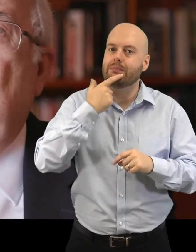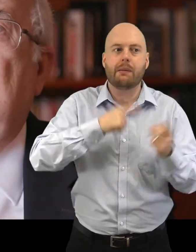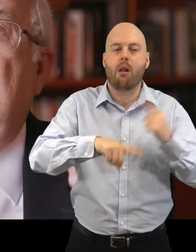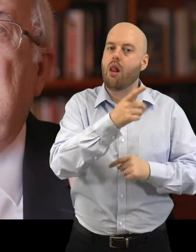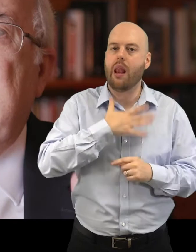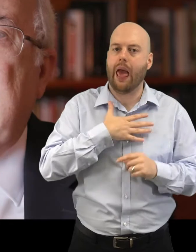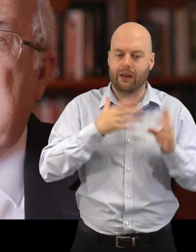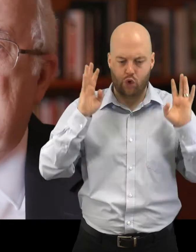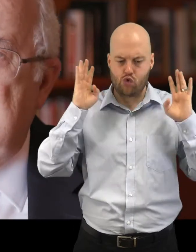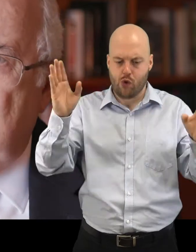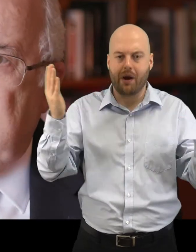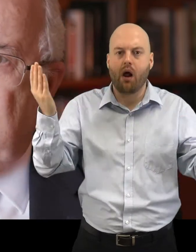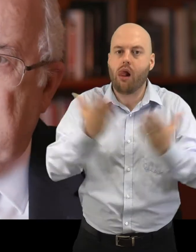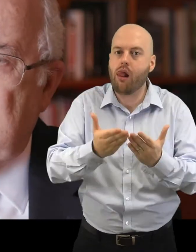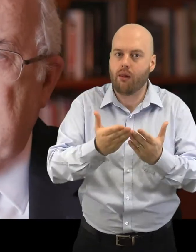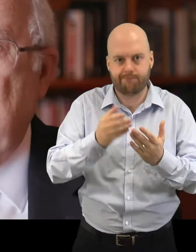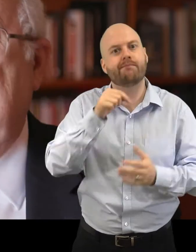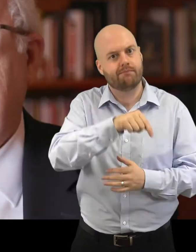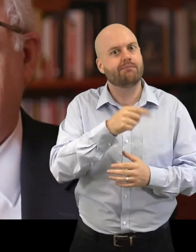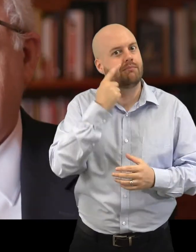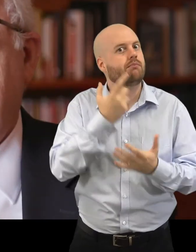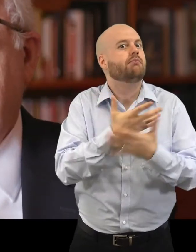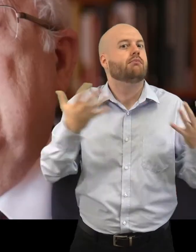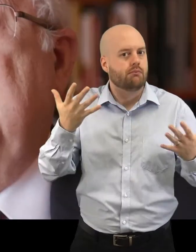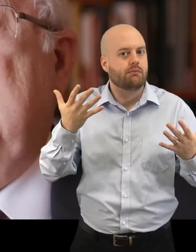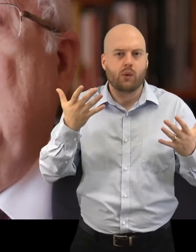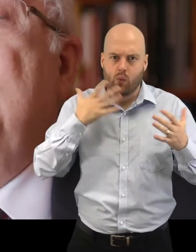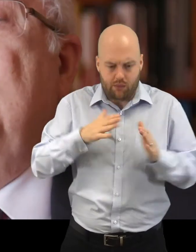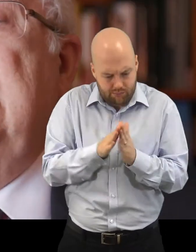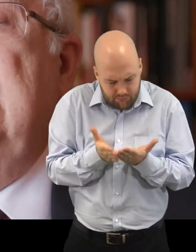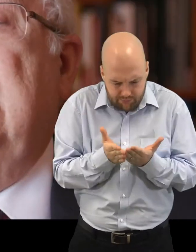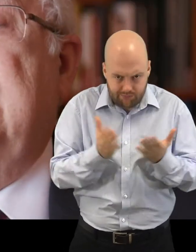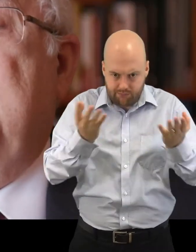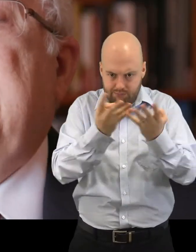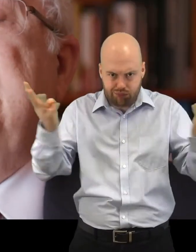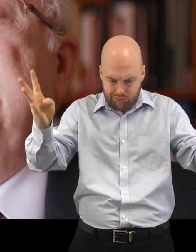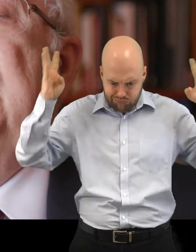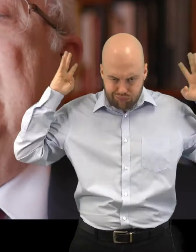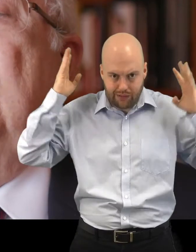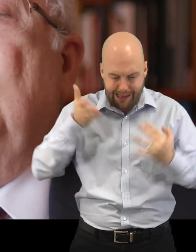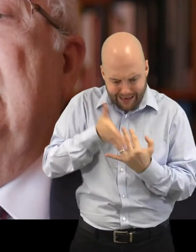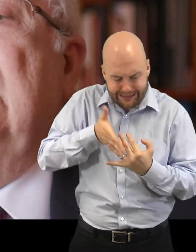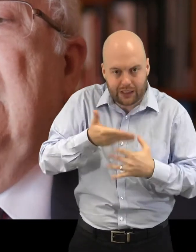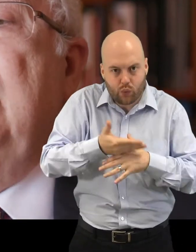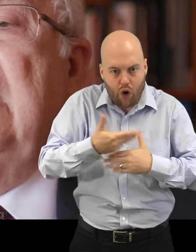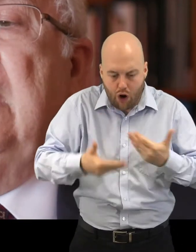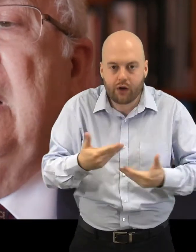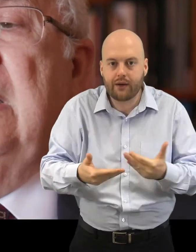cubicle and wants a a to information and work there. But we also need a space where the library can